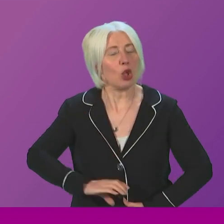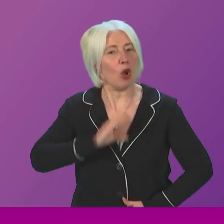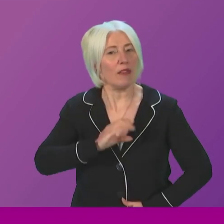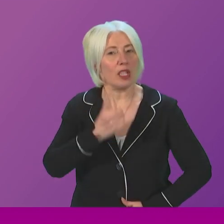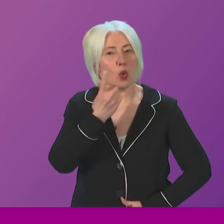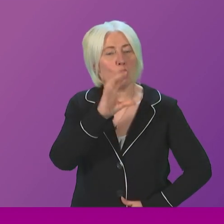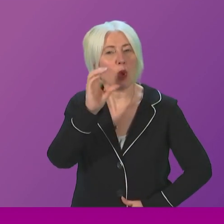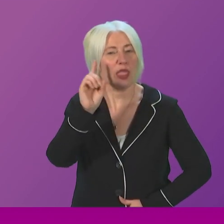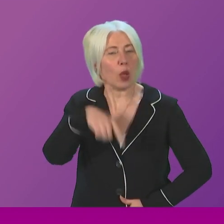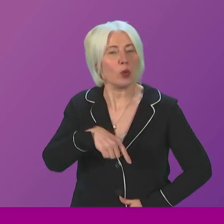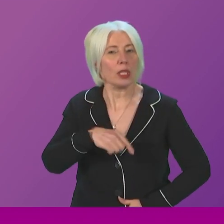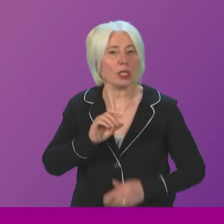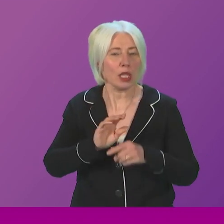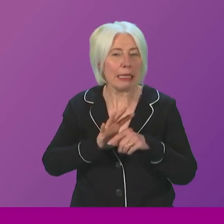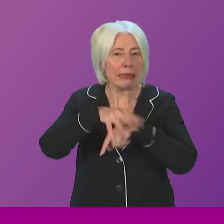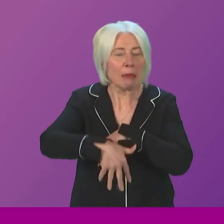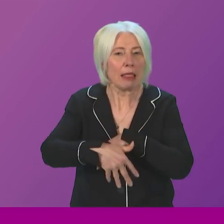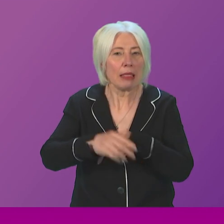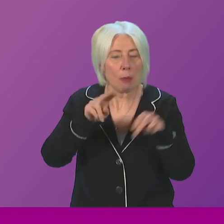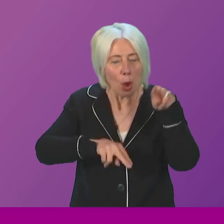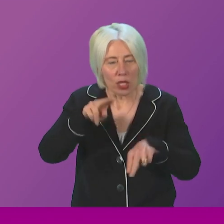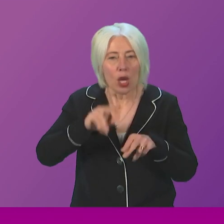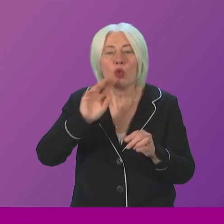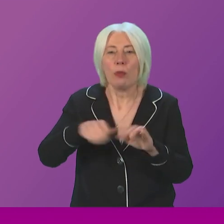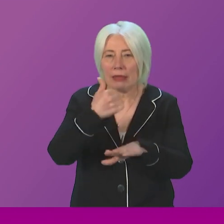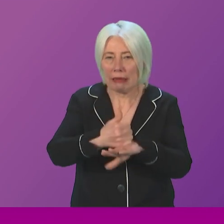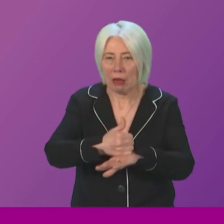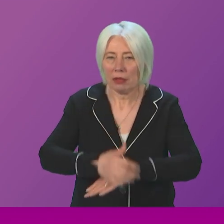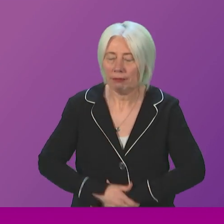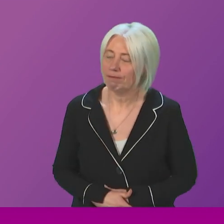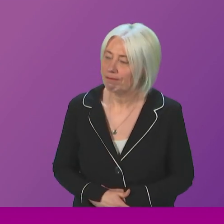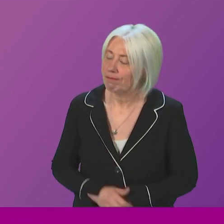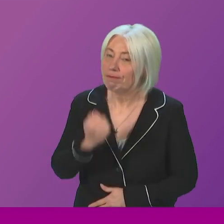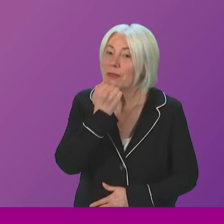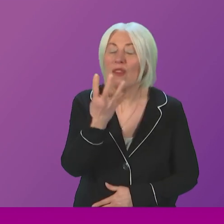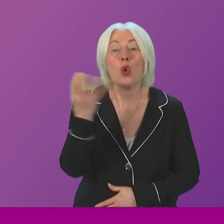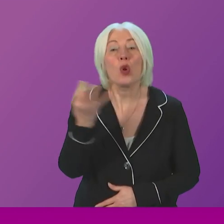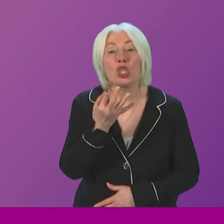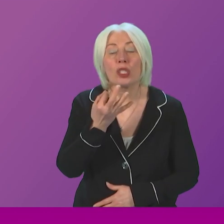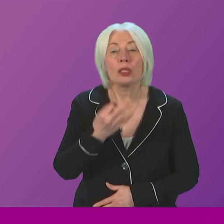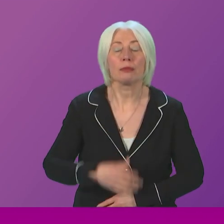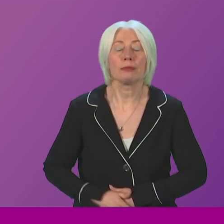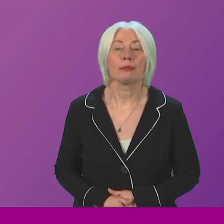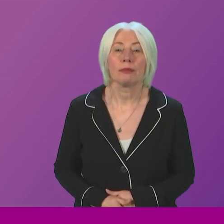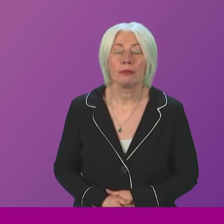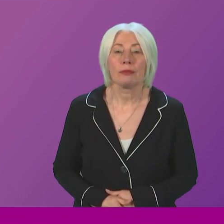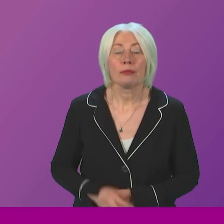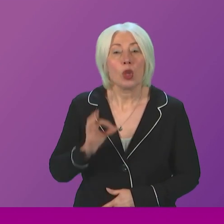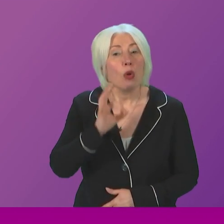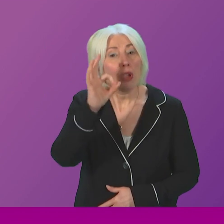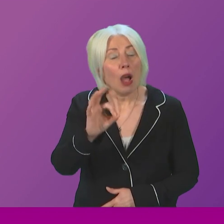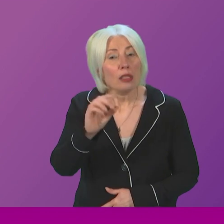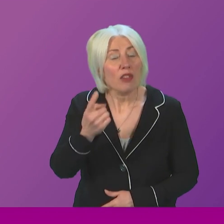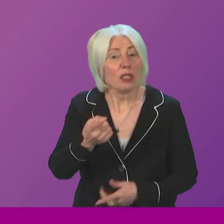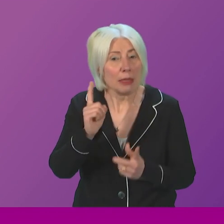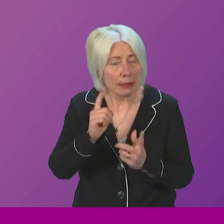spill monitors will be installed by the end of 2024. Question number four, Cocap Stewart. To ask the First Minister